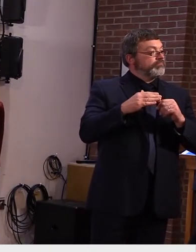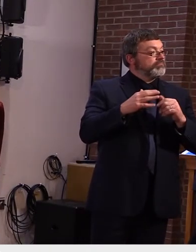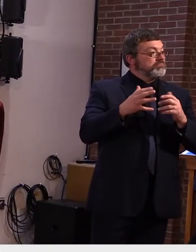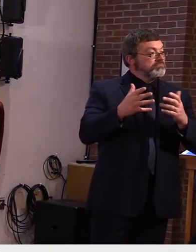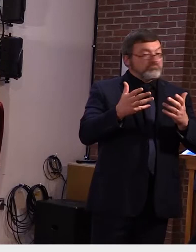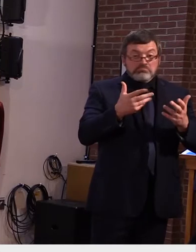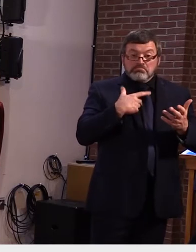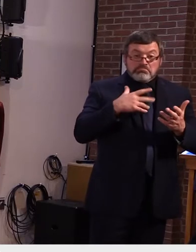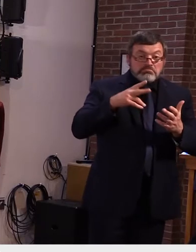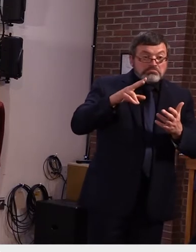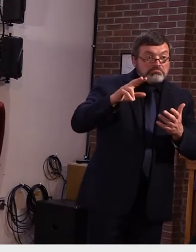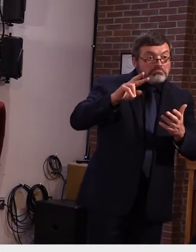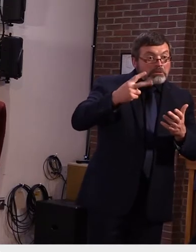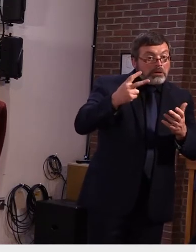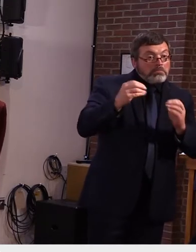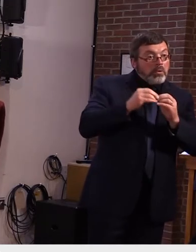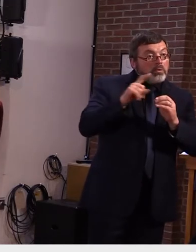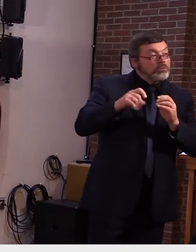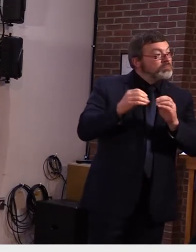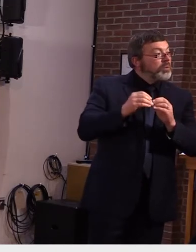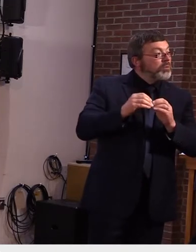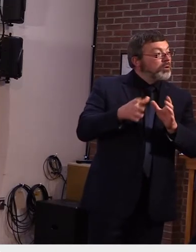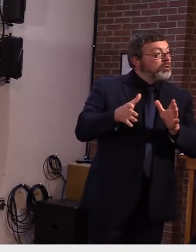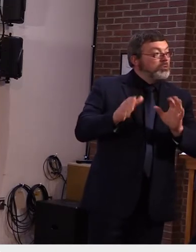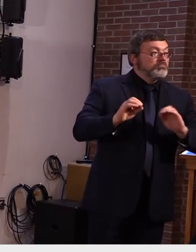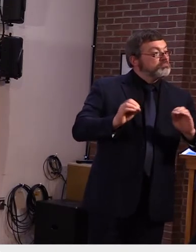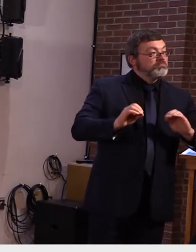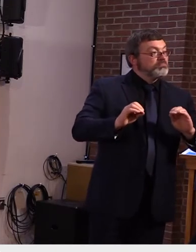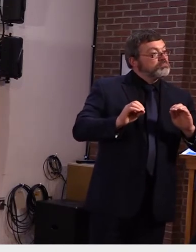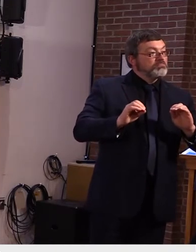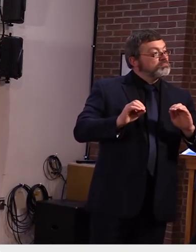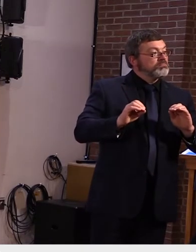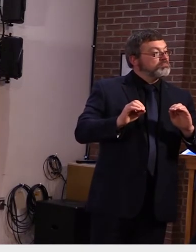uh no thank you all right guide page